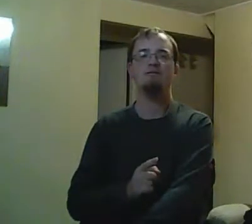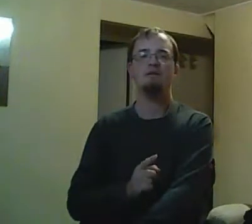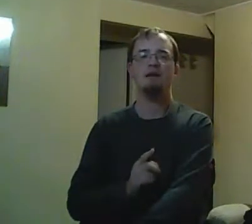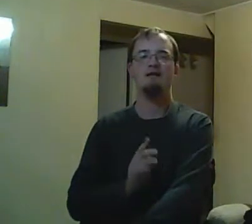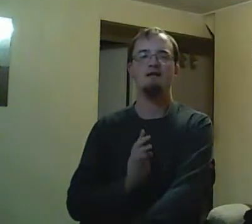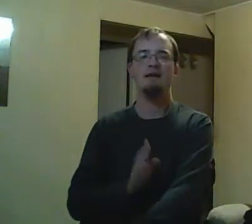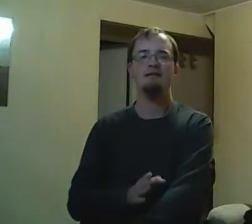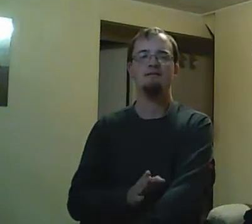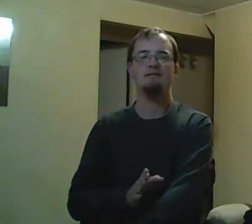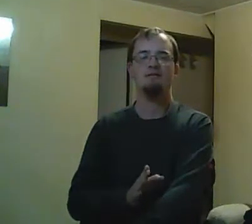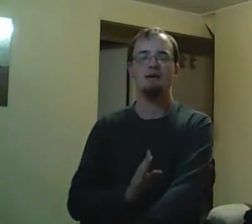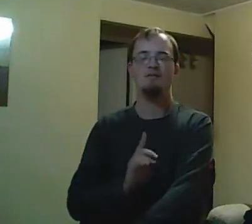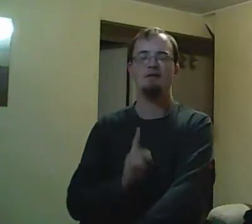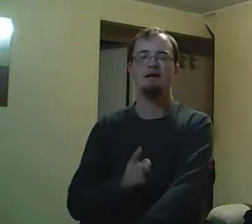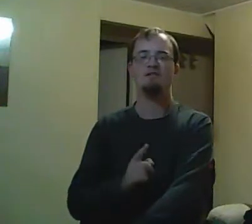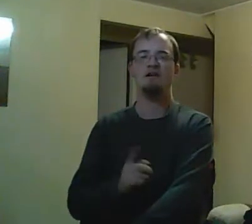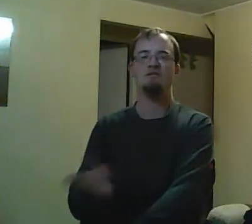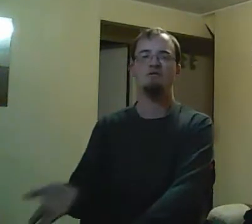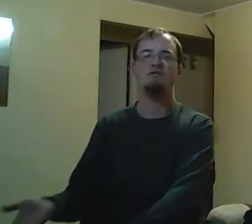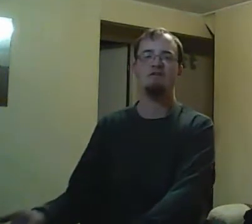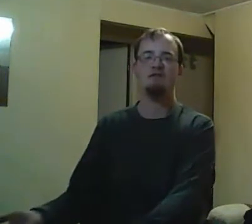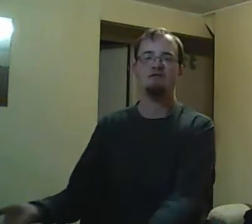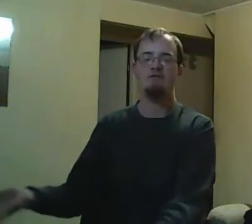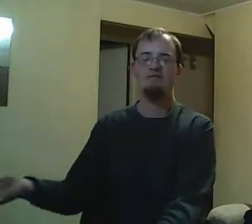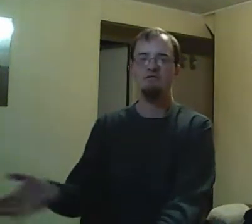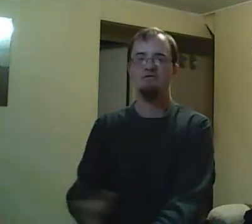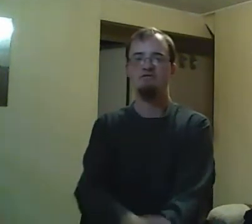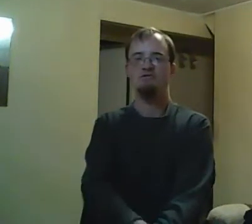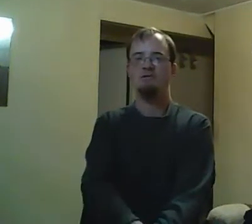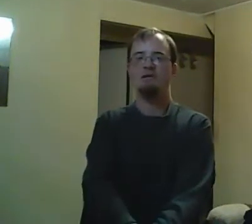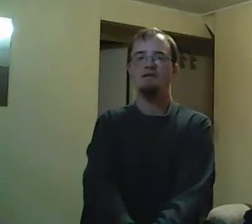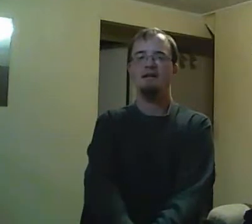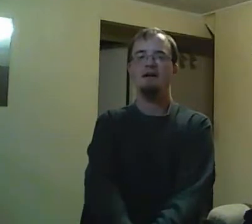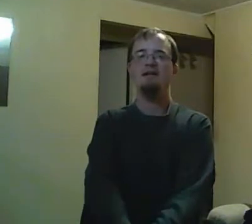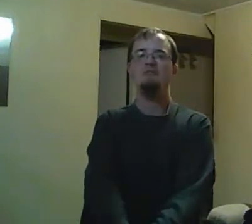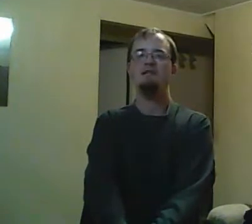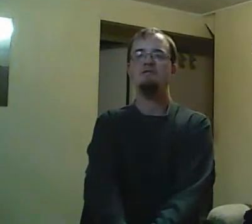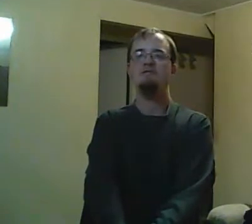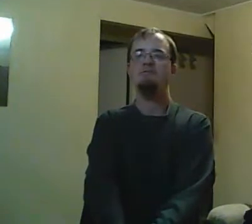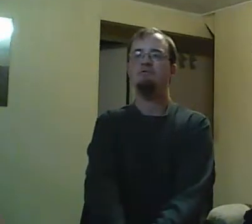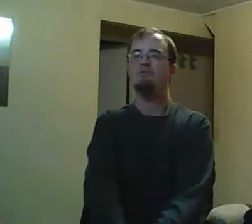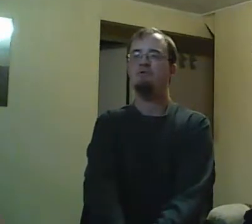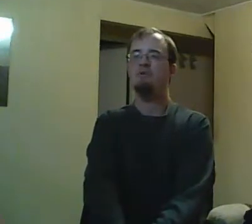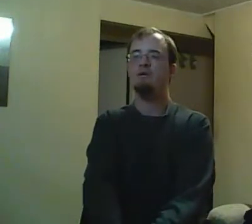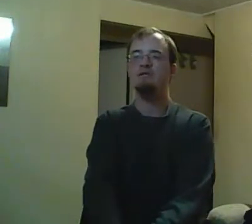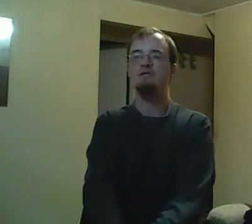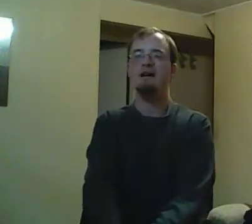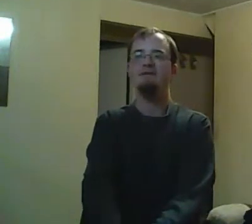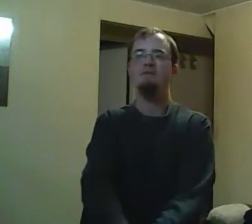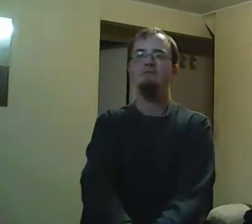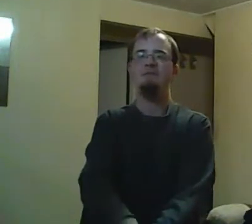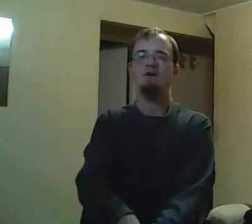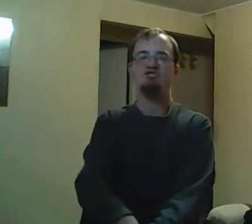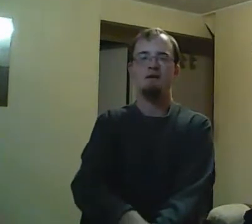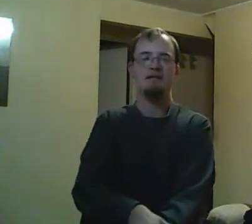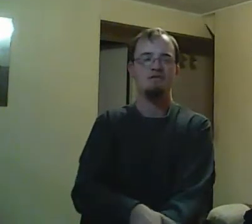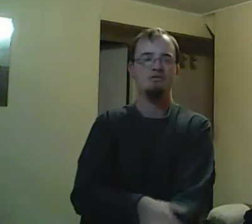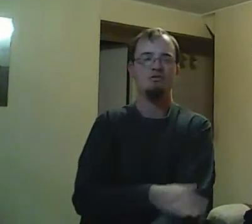Spinner and Jay. Or he hears somebody, so he decides to duck in the stall. I think he would have ducked in the stall if it wasn't Spinner and Jay. But Spinner